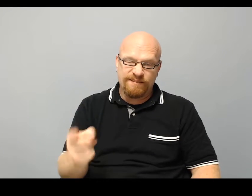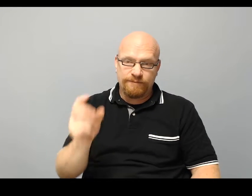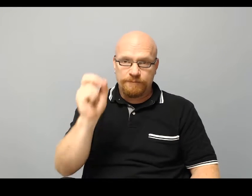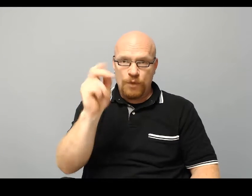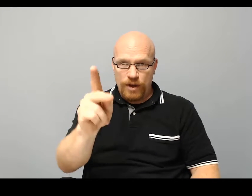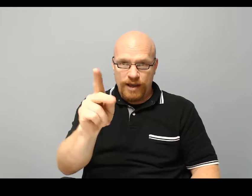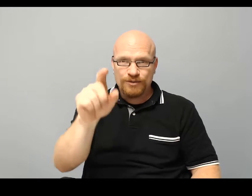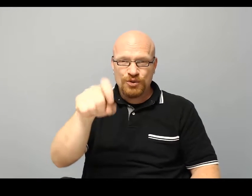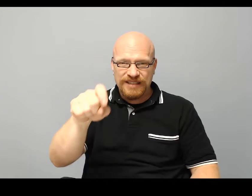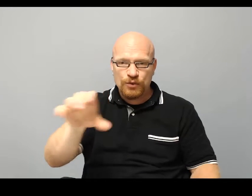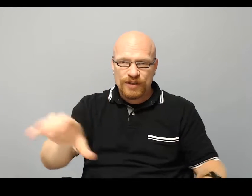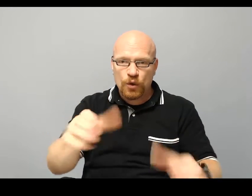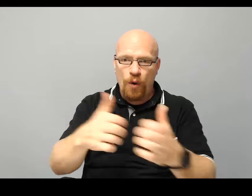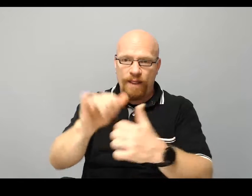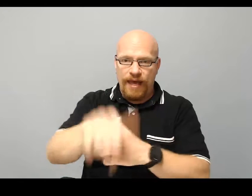Okay? So, you need to get going on that.